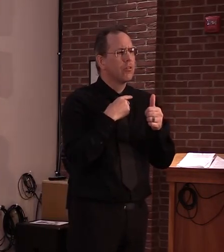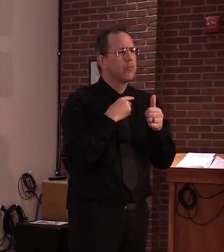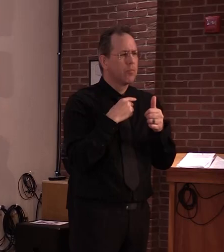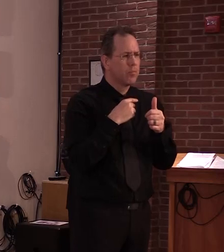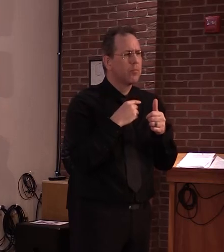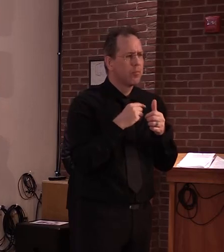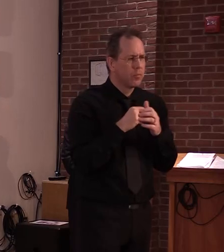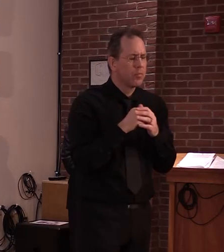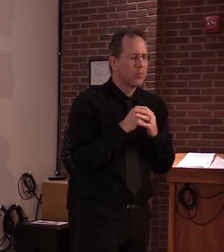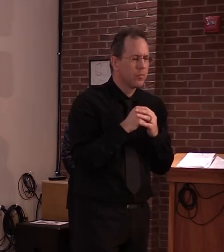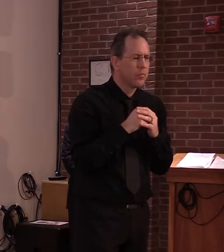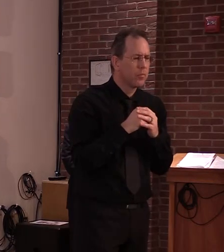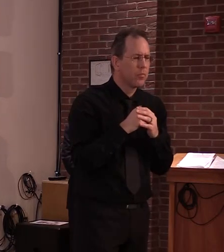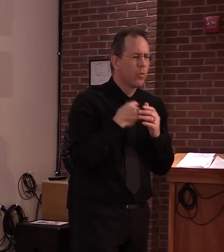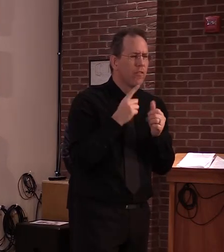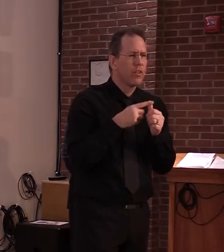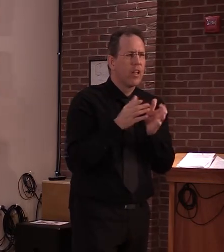absolutely.